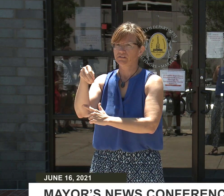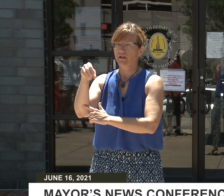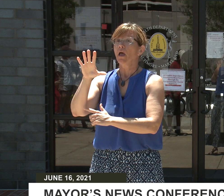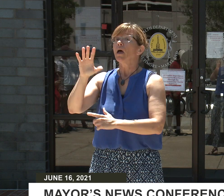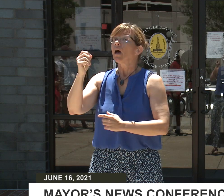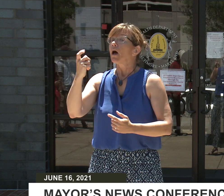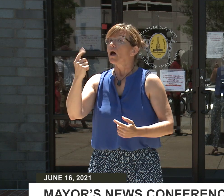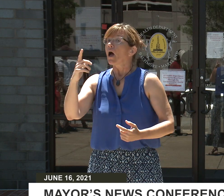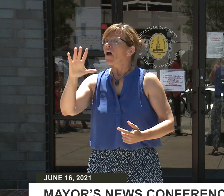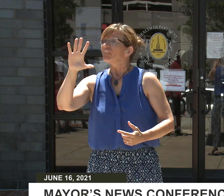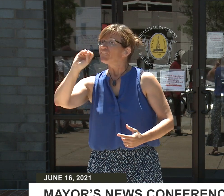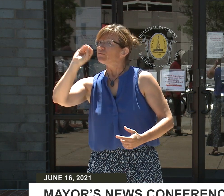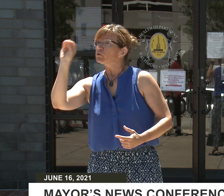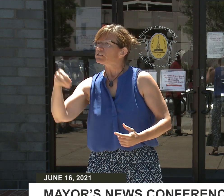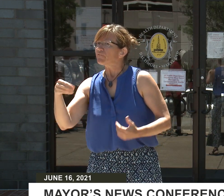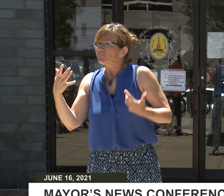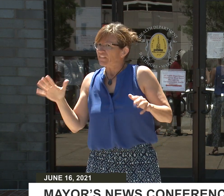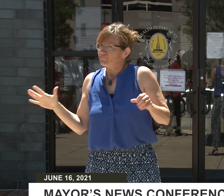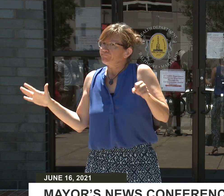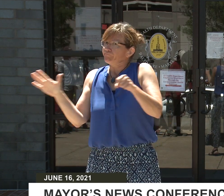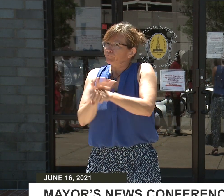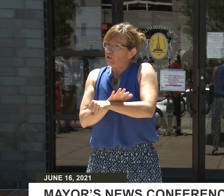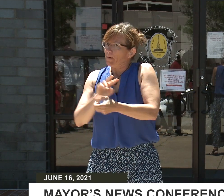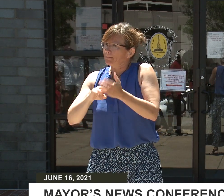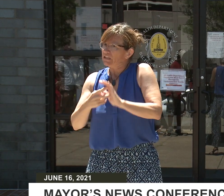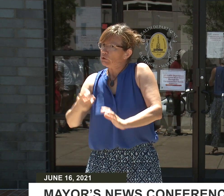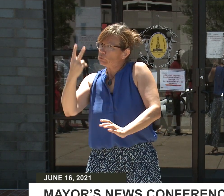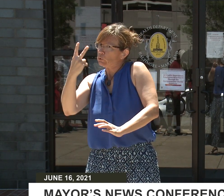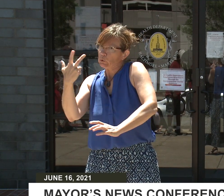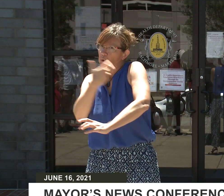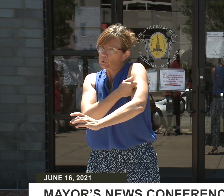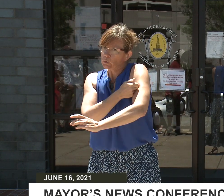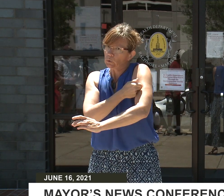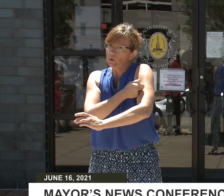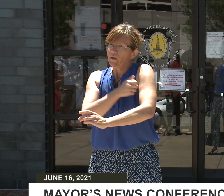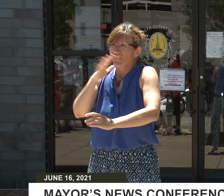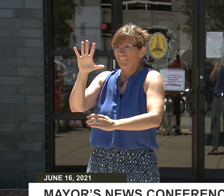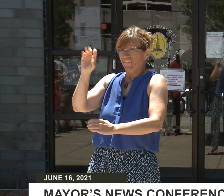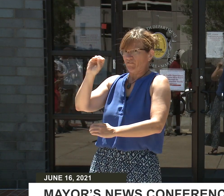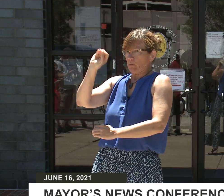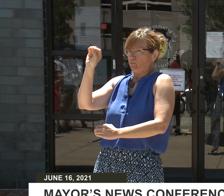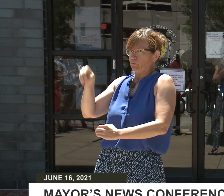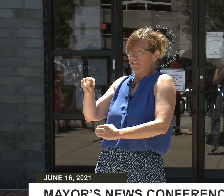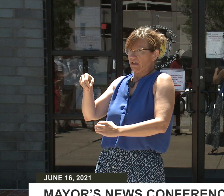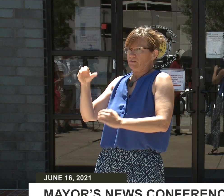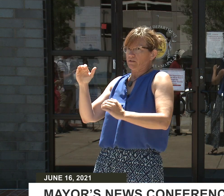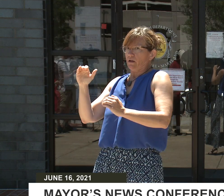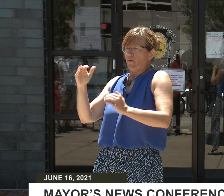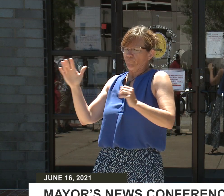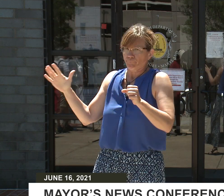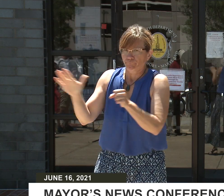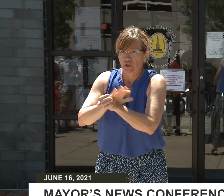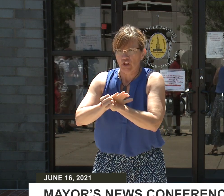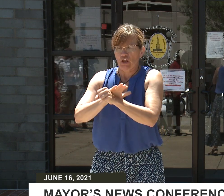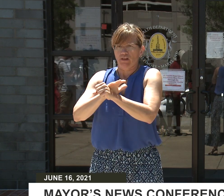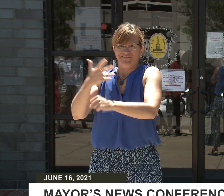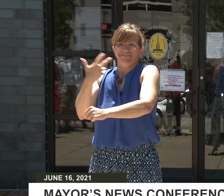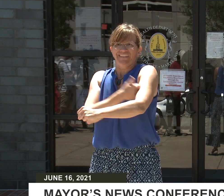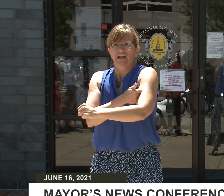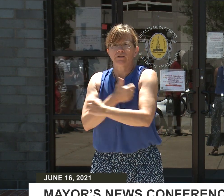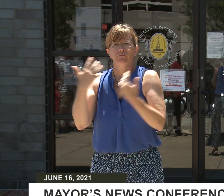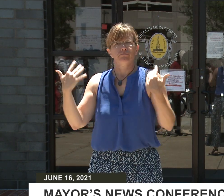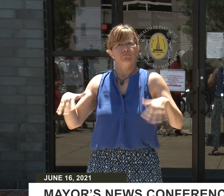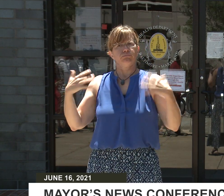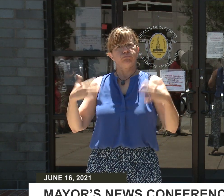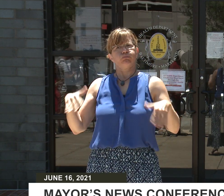vaccinated. I'll repeat that 50 percent of Baltimore City adults are fully vaccinated. These are tremendous achievements, and I